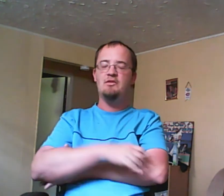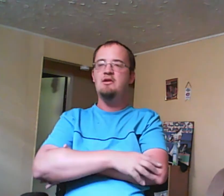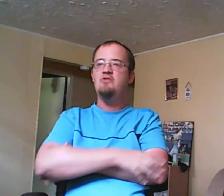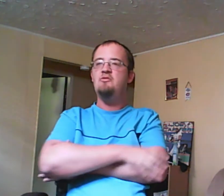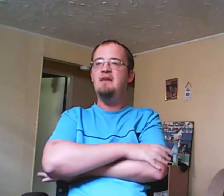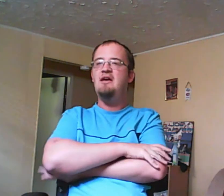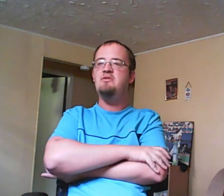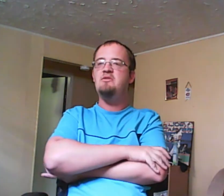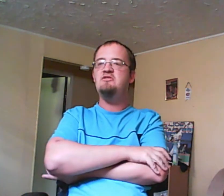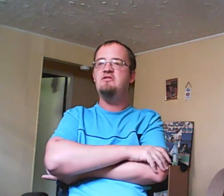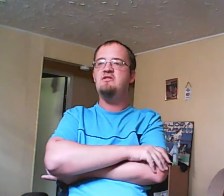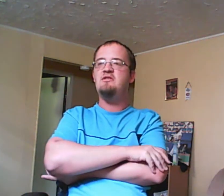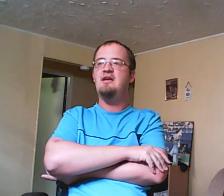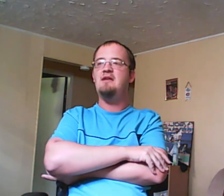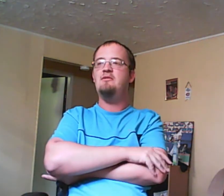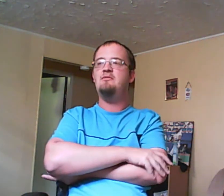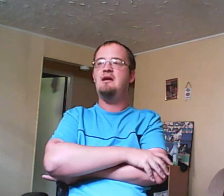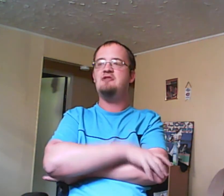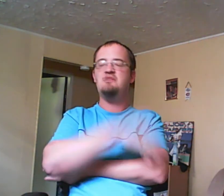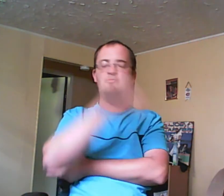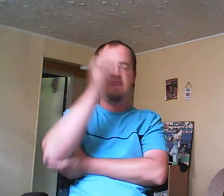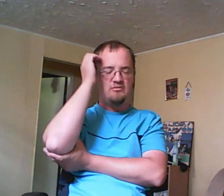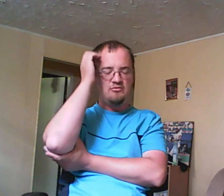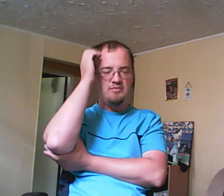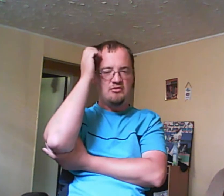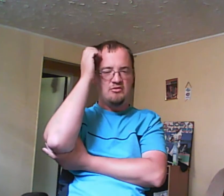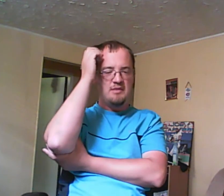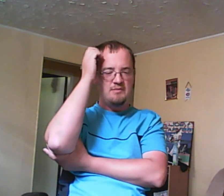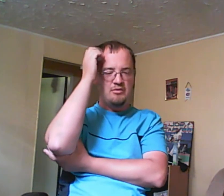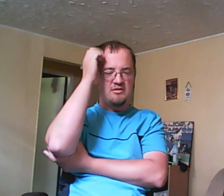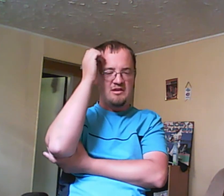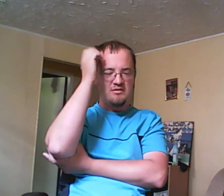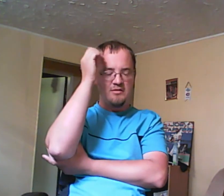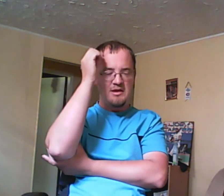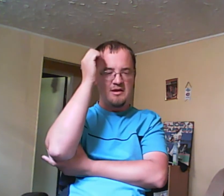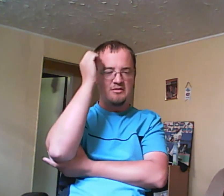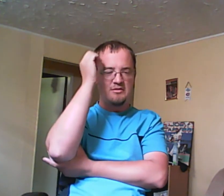So, Miles was in Judea says this guy who actually went to private school but he burned it so he had to go to Degrassi.